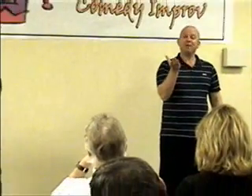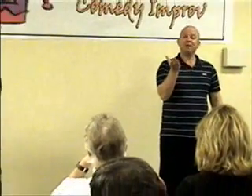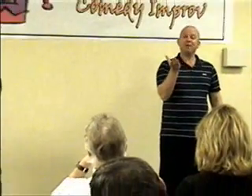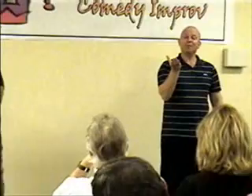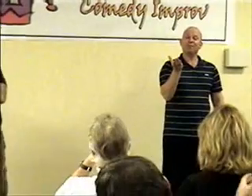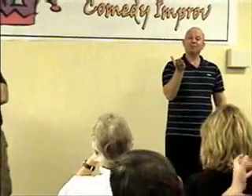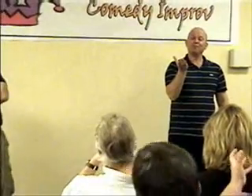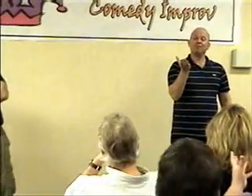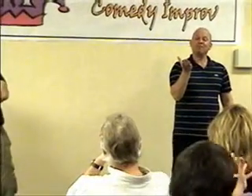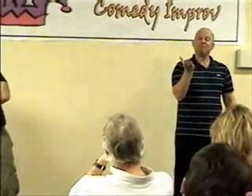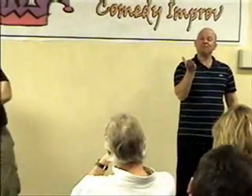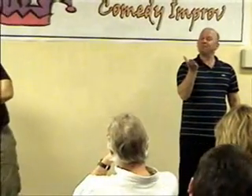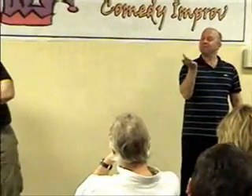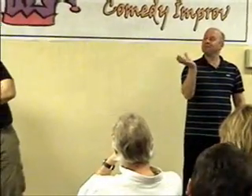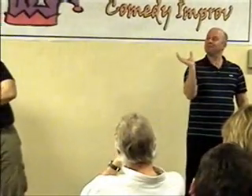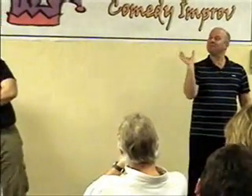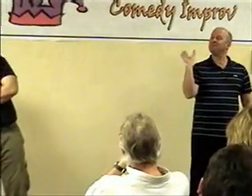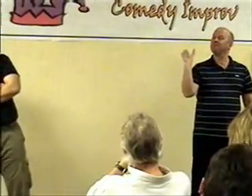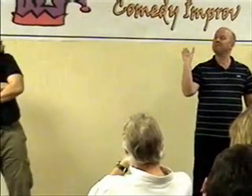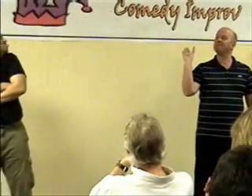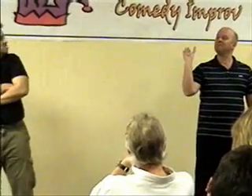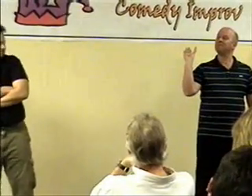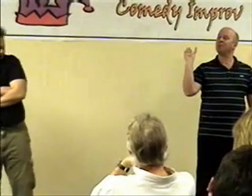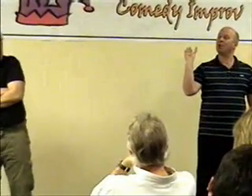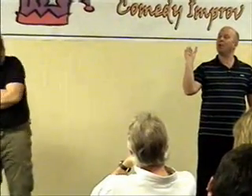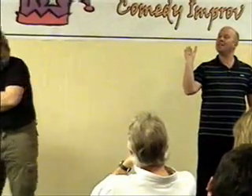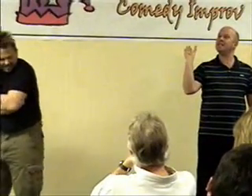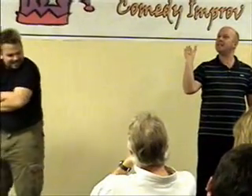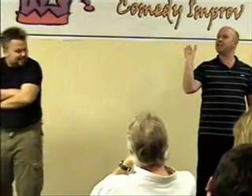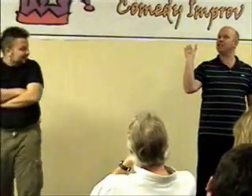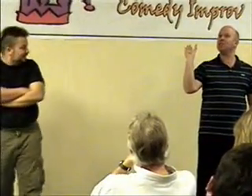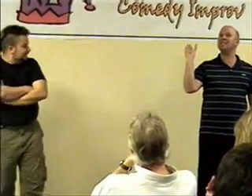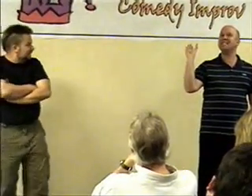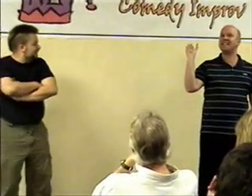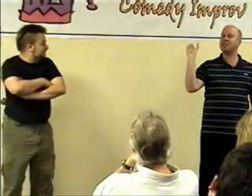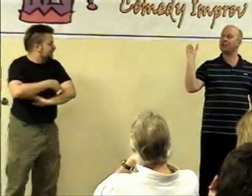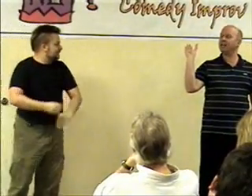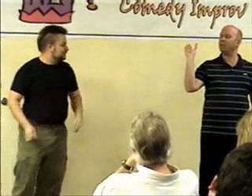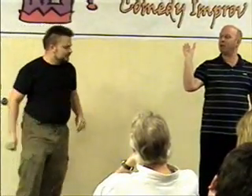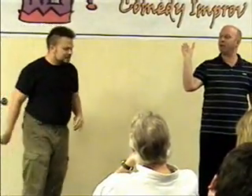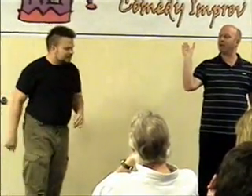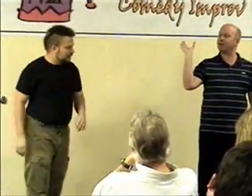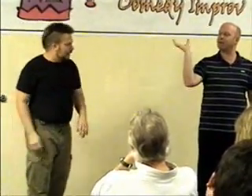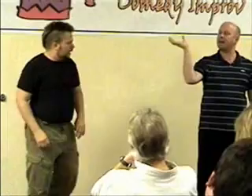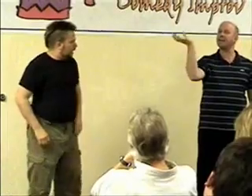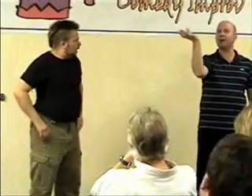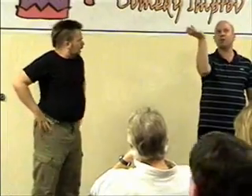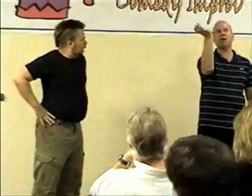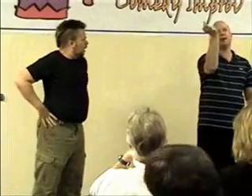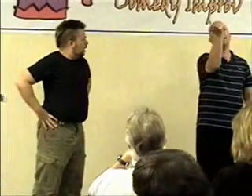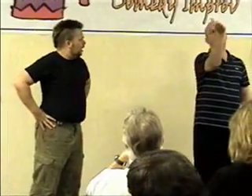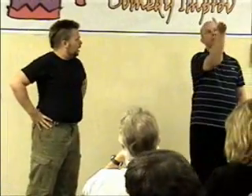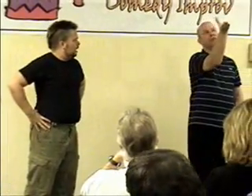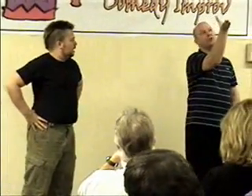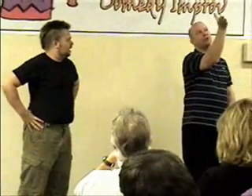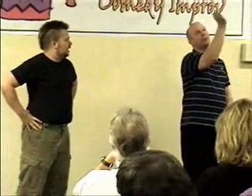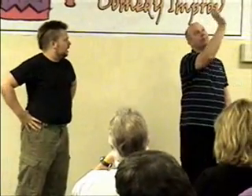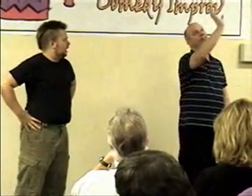Ha-ha-ha! Ha-ha-ha! Oh, it's quintessentially perfect. As an aeroplane. You still keep thinking.